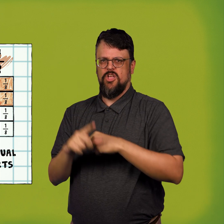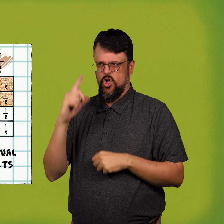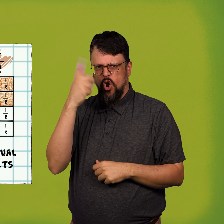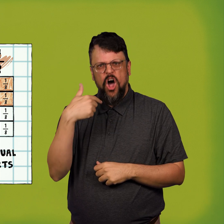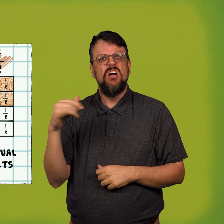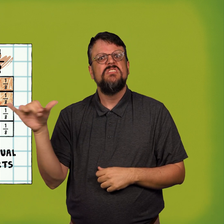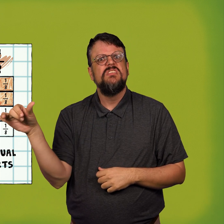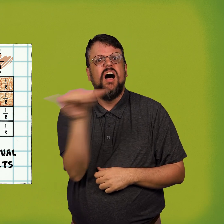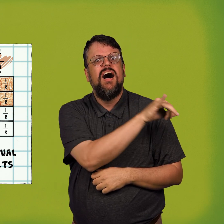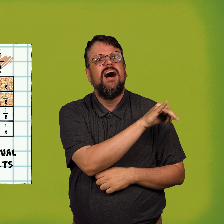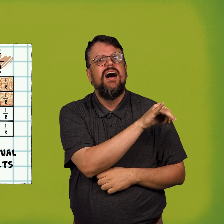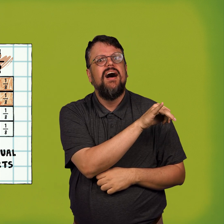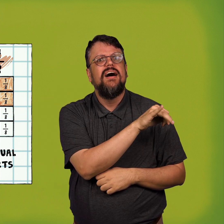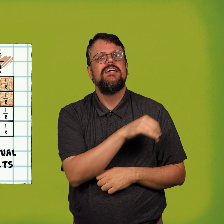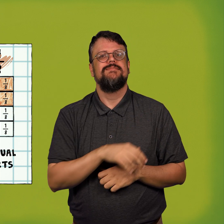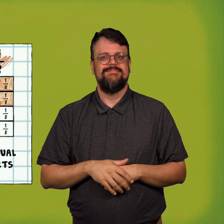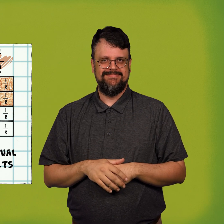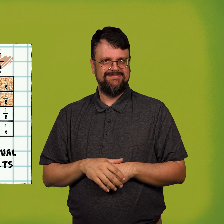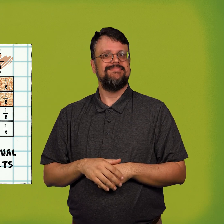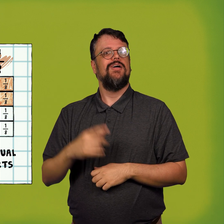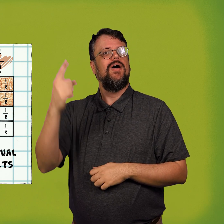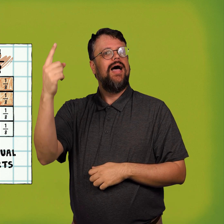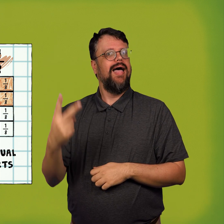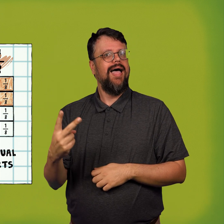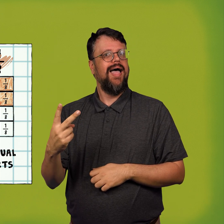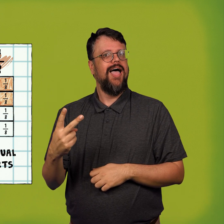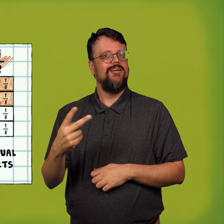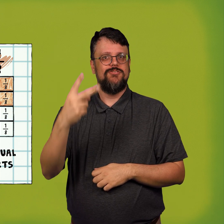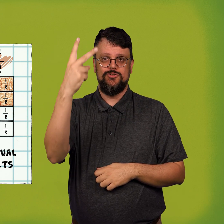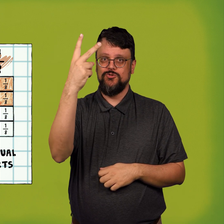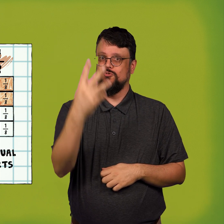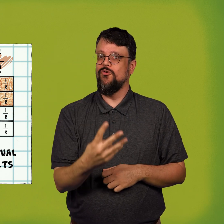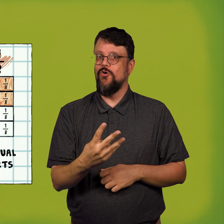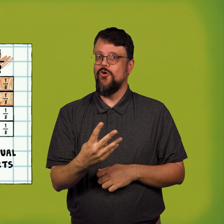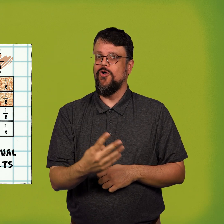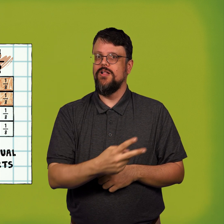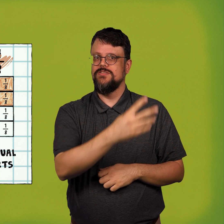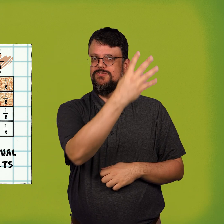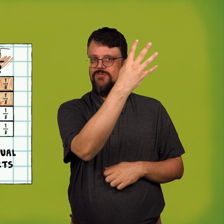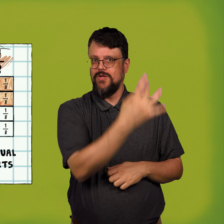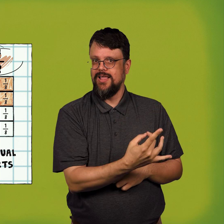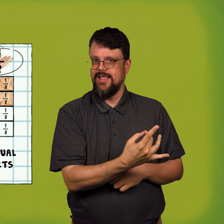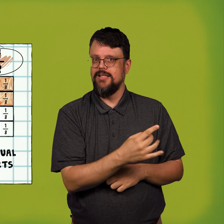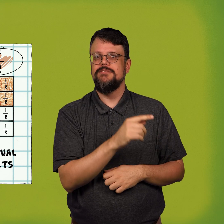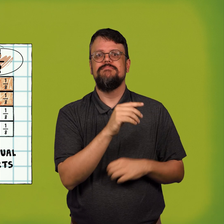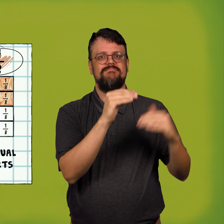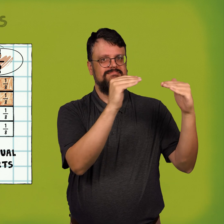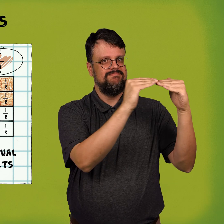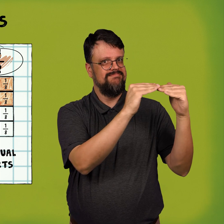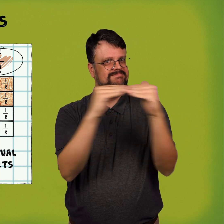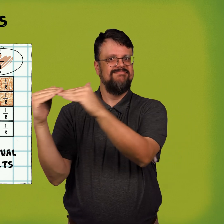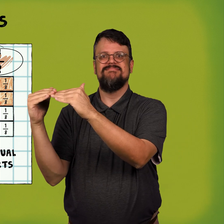They should look the same. Half, two fourths, and four eighths are equal fractions.